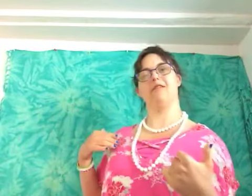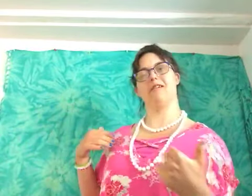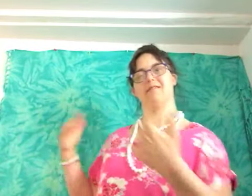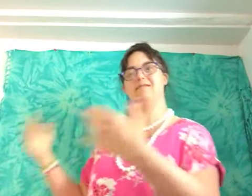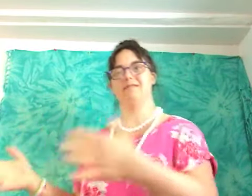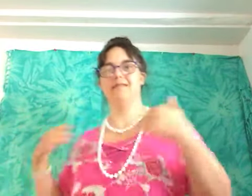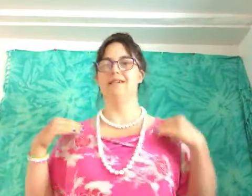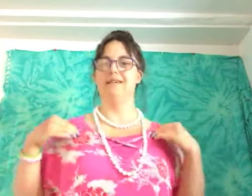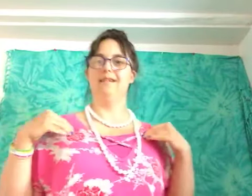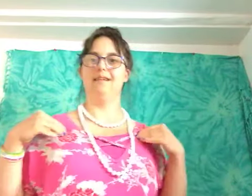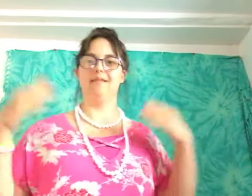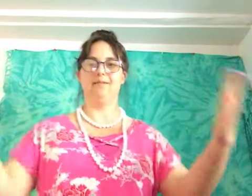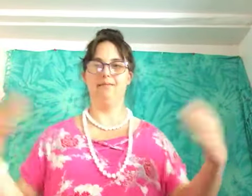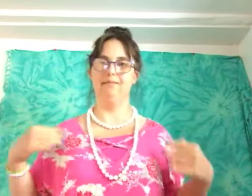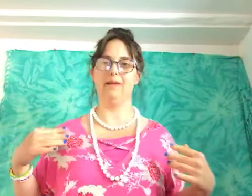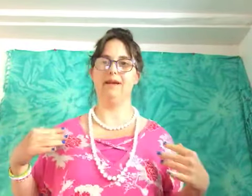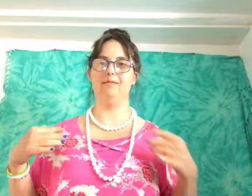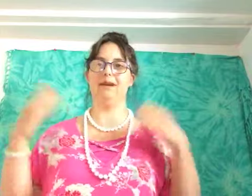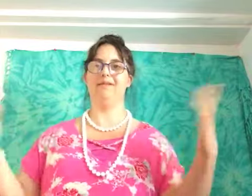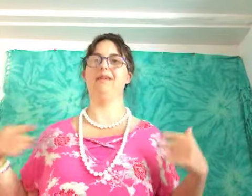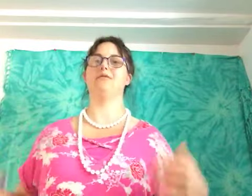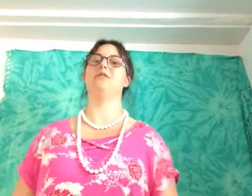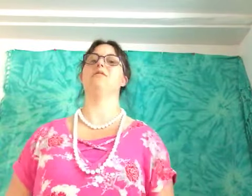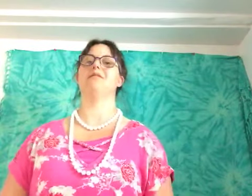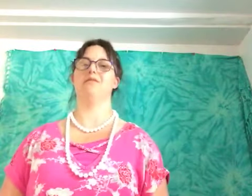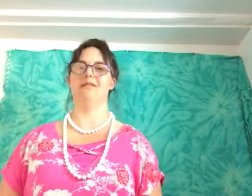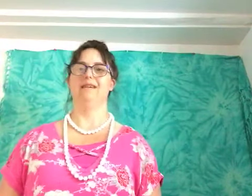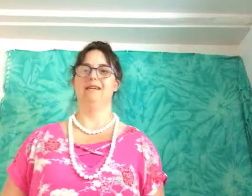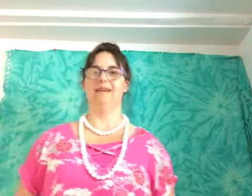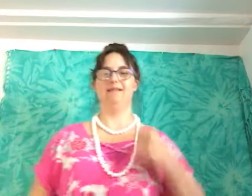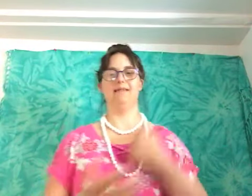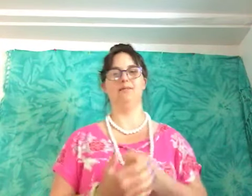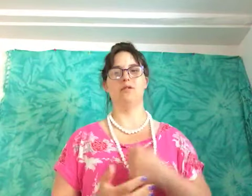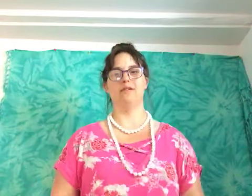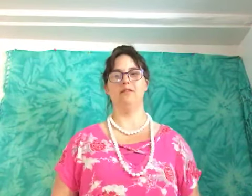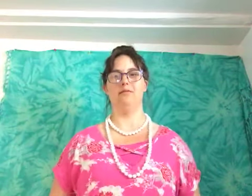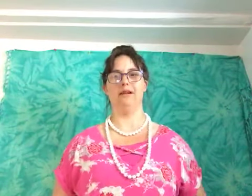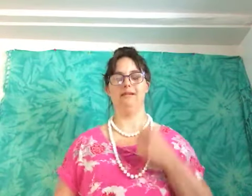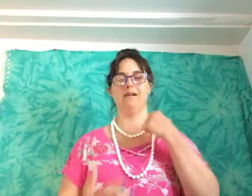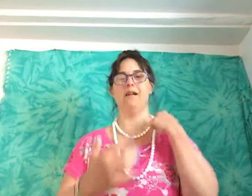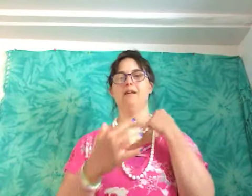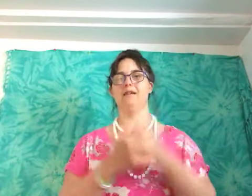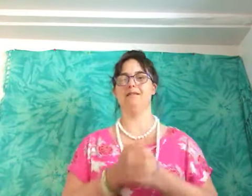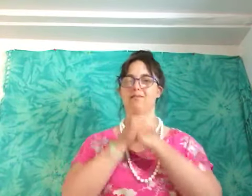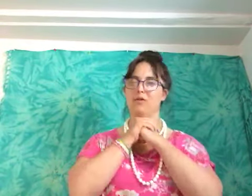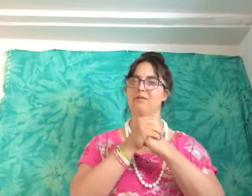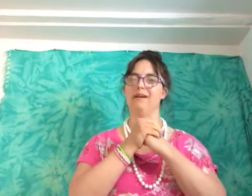-tock is it's like making making videos too so it's important to be it's important to be